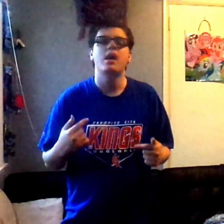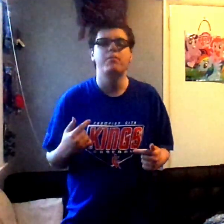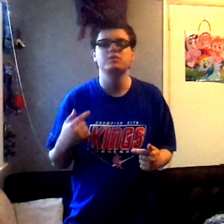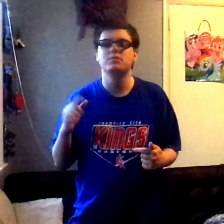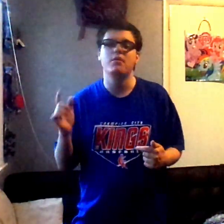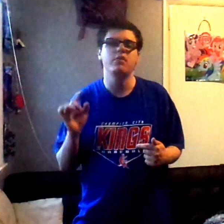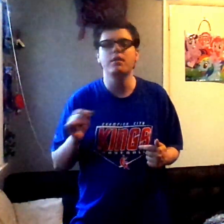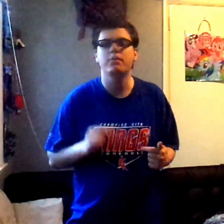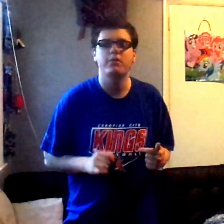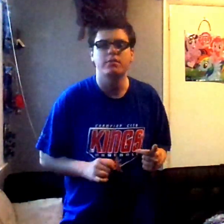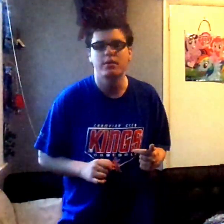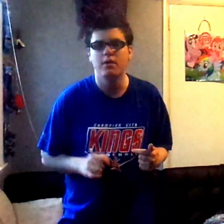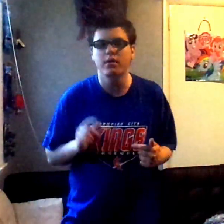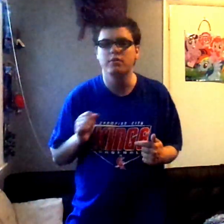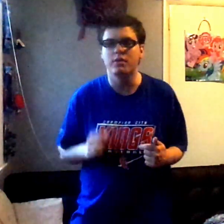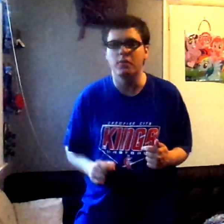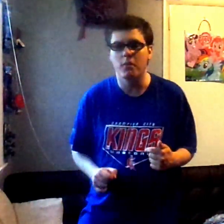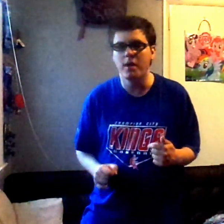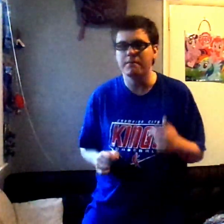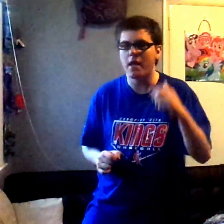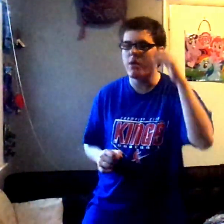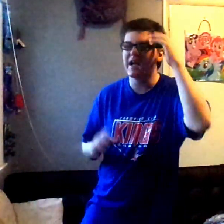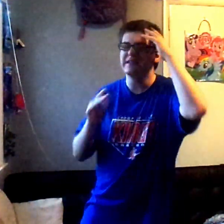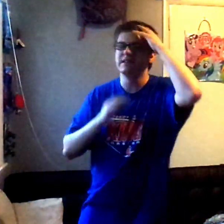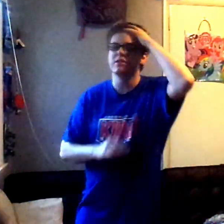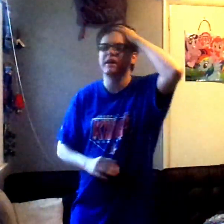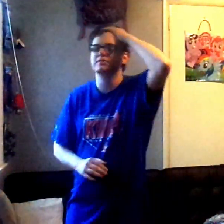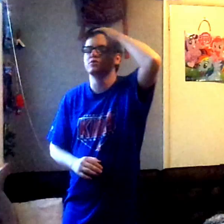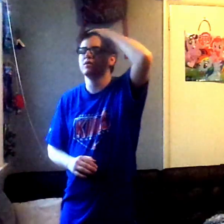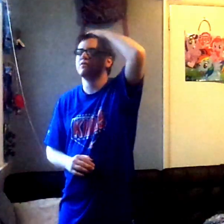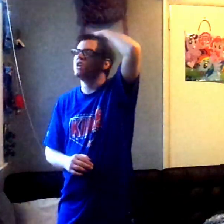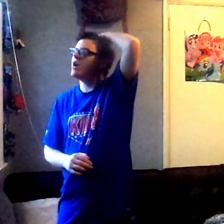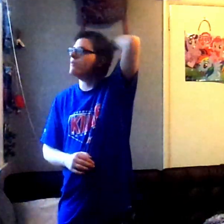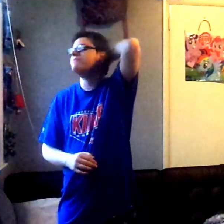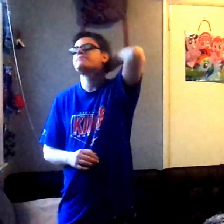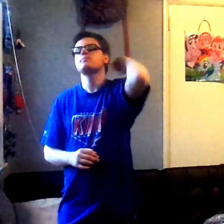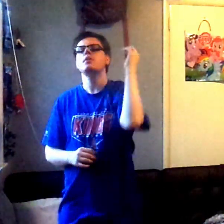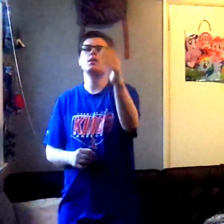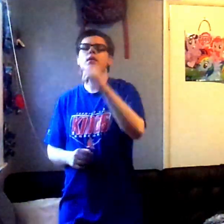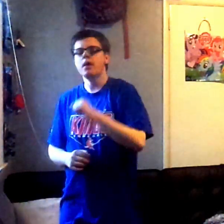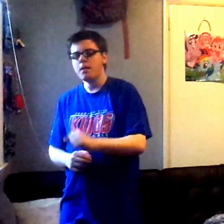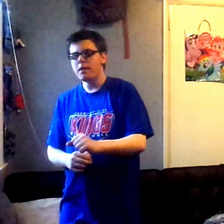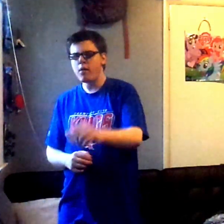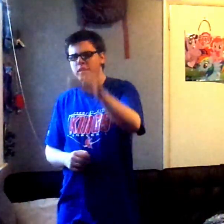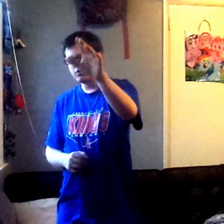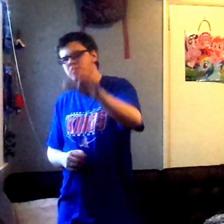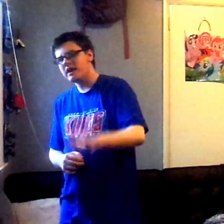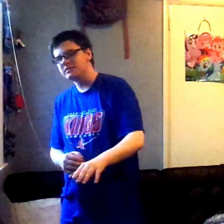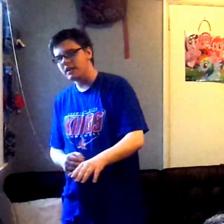I'll post them out randomly throughout the year of 2021. By the way, guys, thank you guys and enjoy this video. By the way, do you guys think,